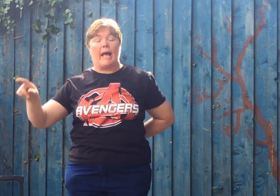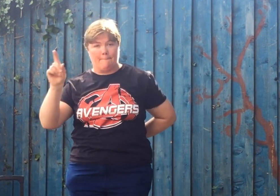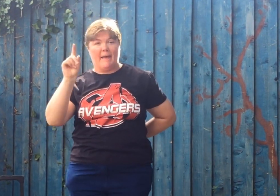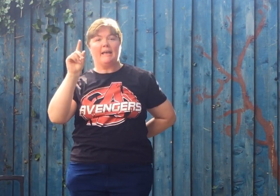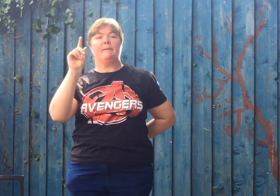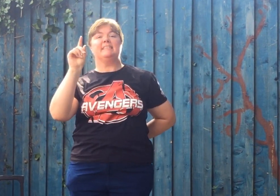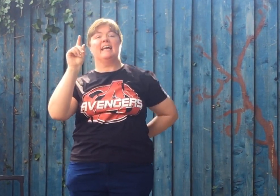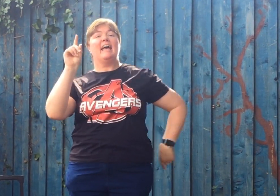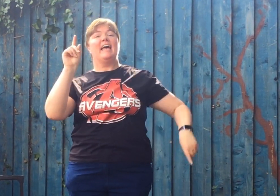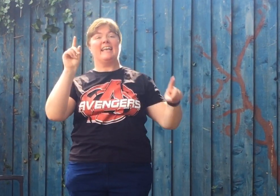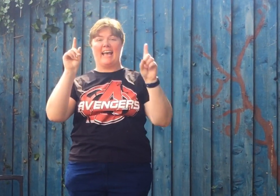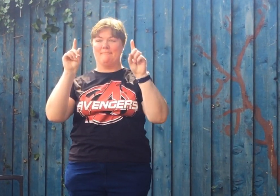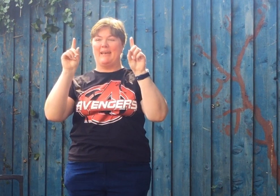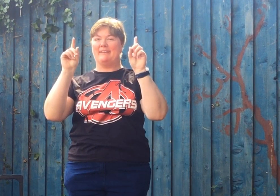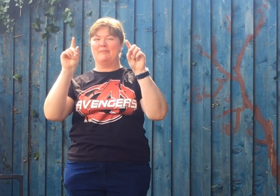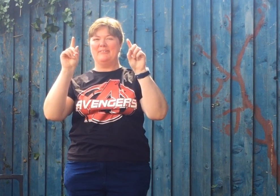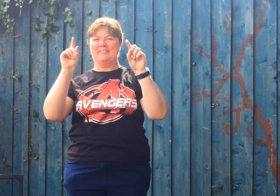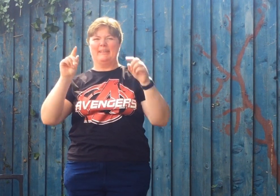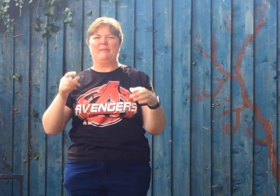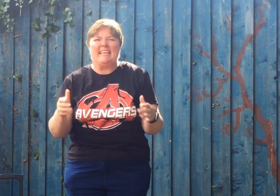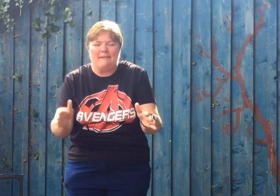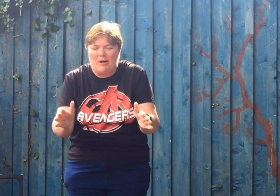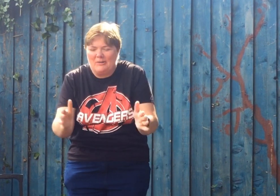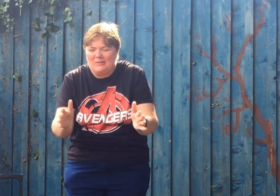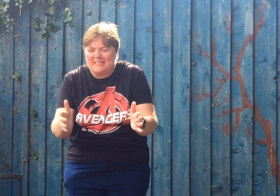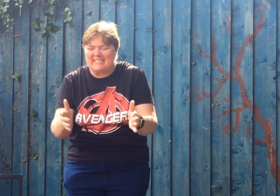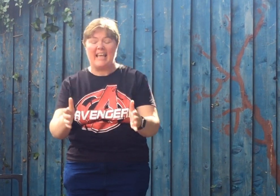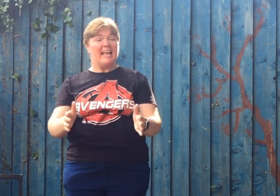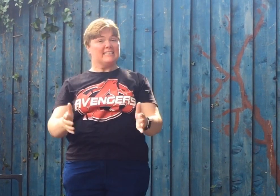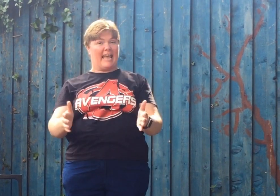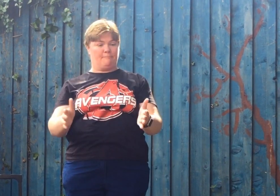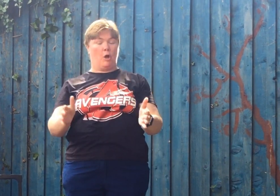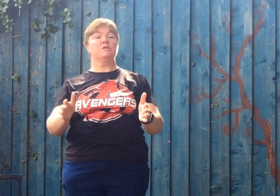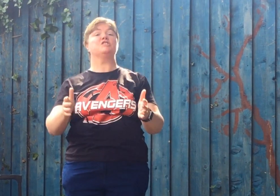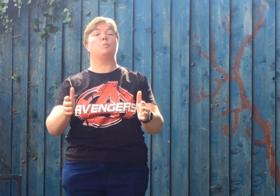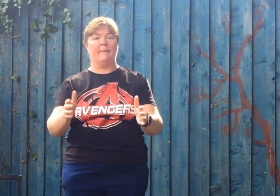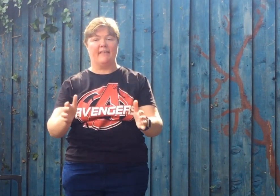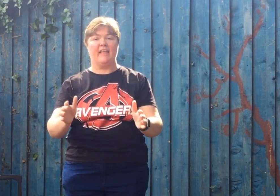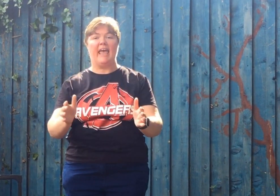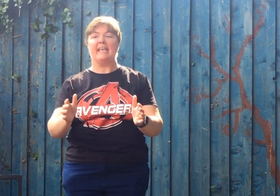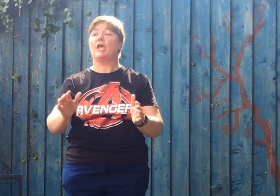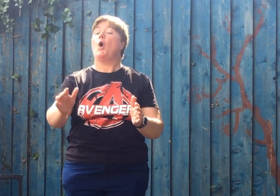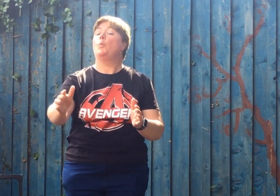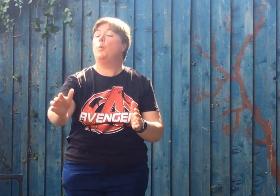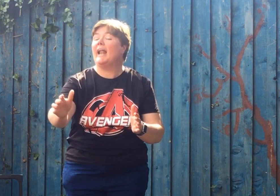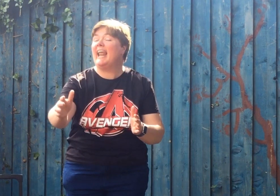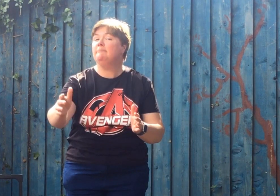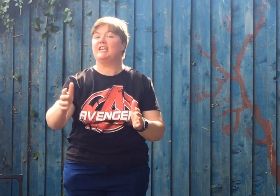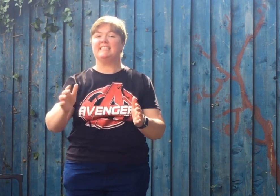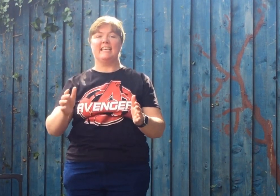Come back Peter, come back Paul. Two little tadpoles swimming in a lake. One named Jesse,